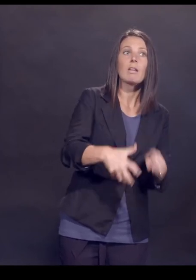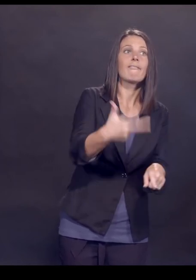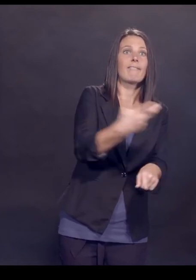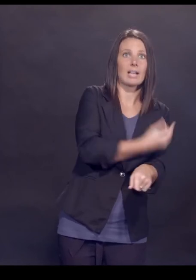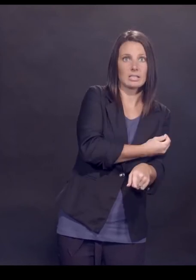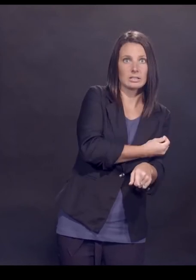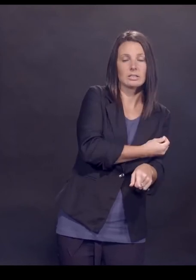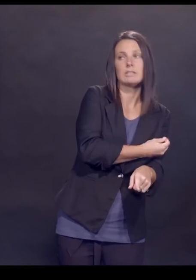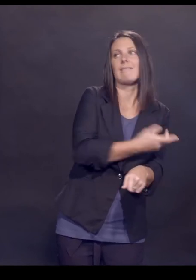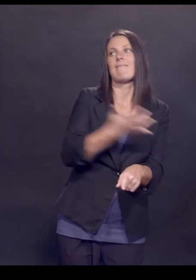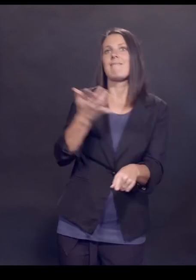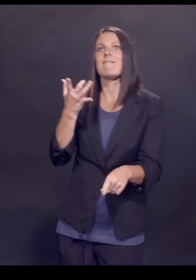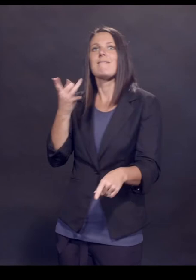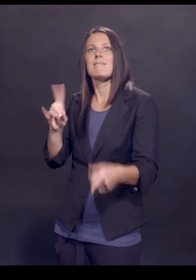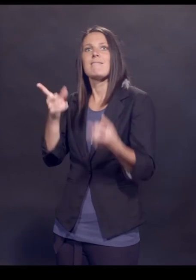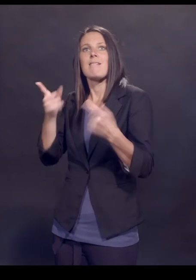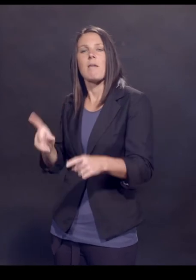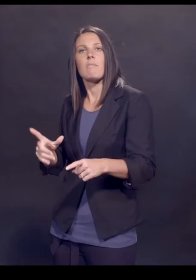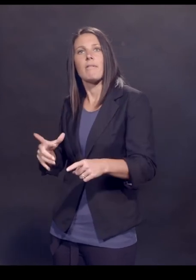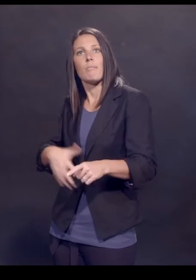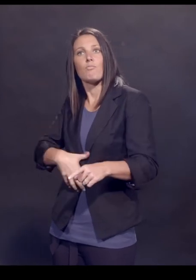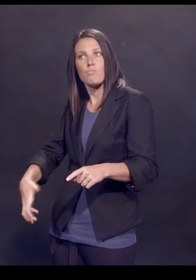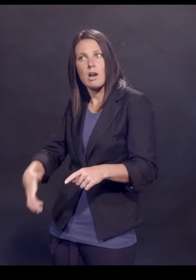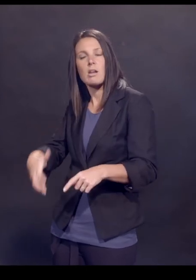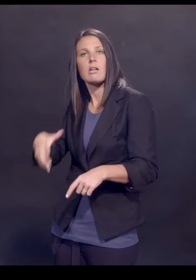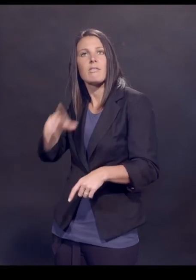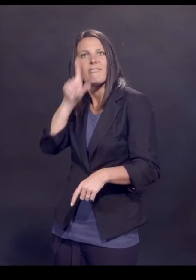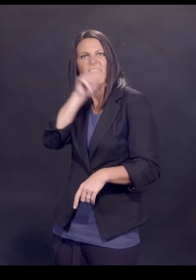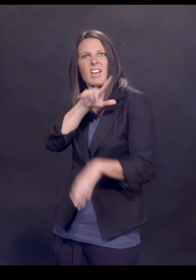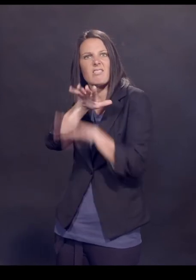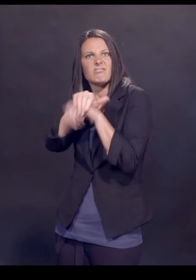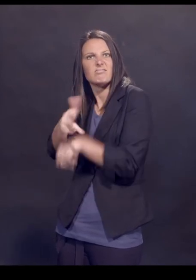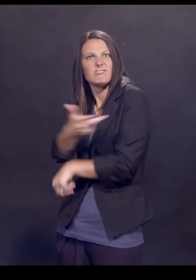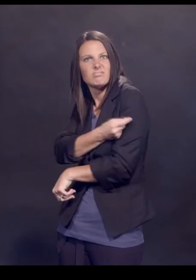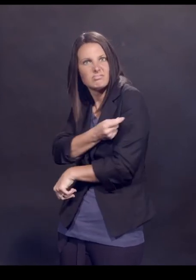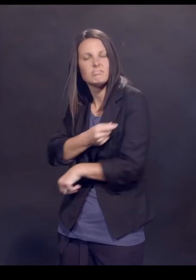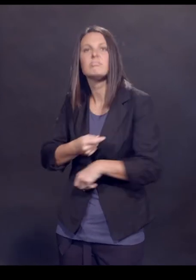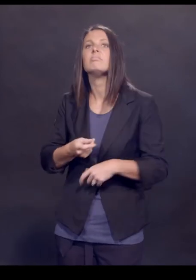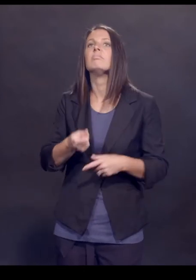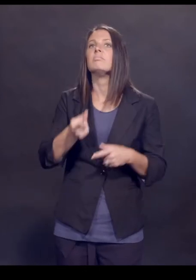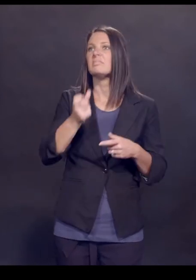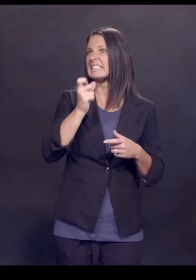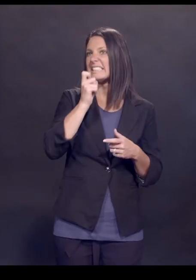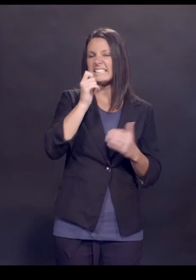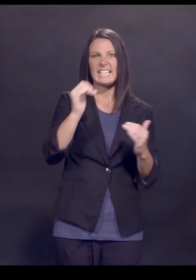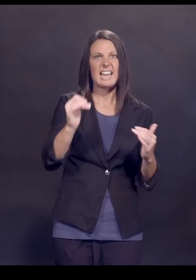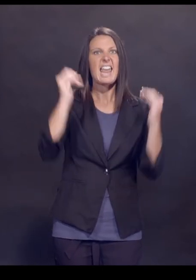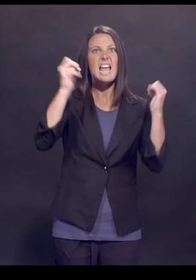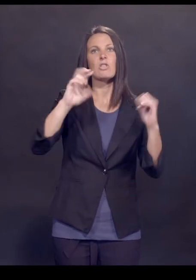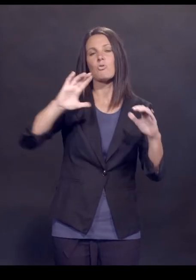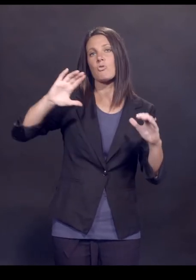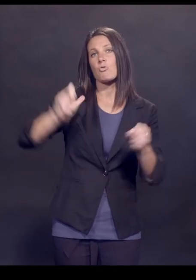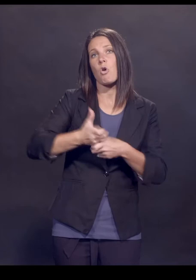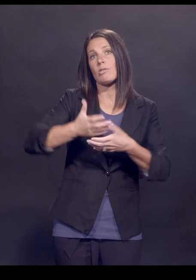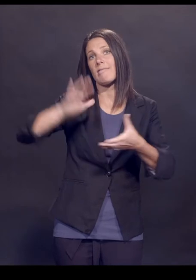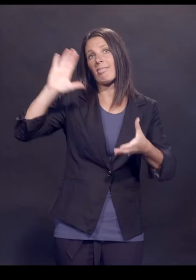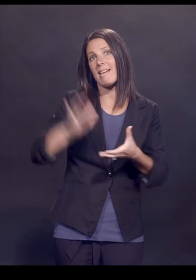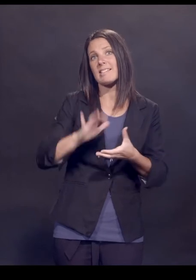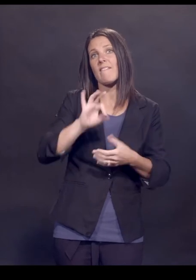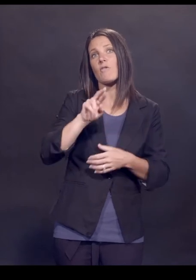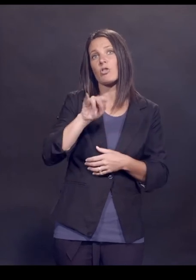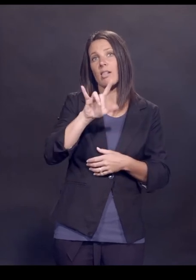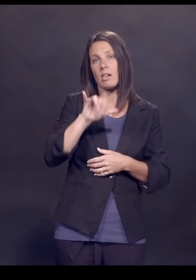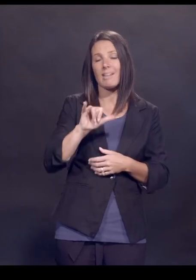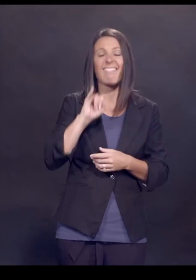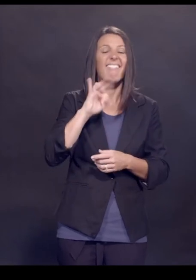vaccine group and 18 instances of pregnancy in the placebo group. So the vaccine didn't enhance or lessen fertility. Also, if you're